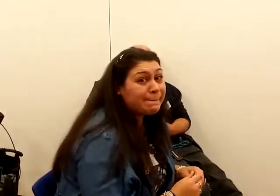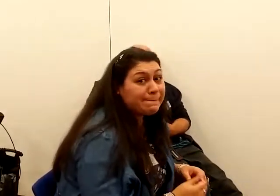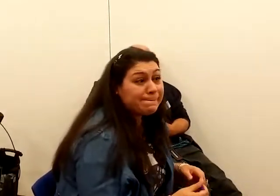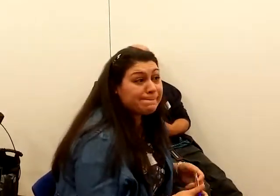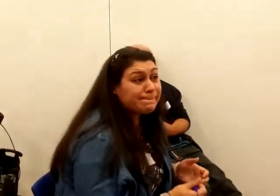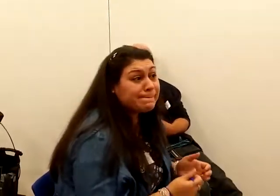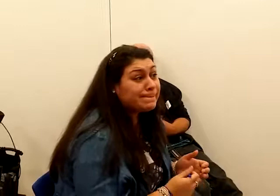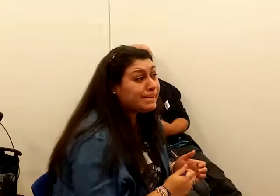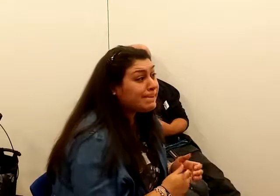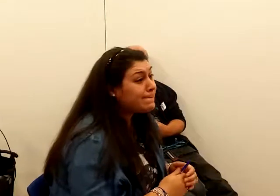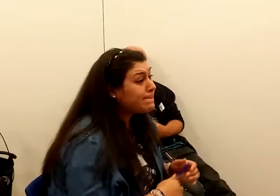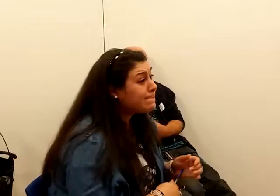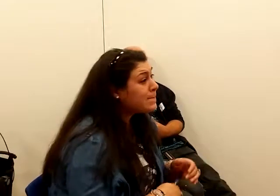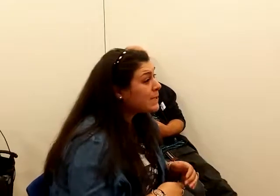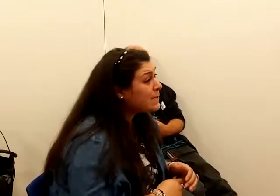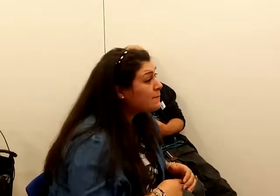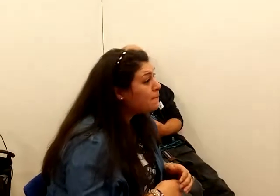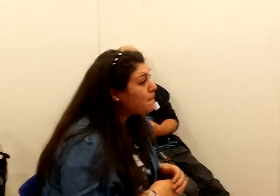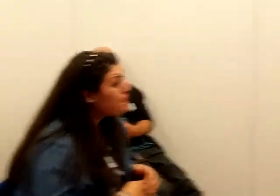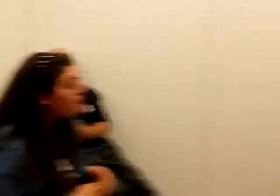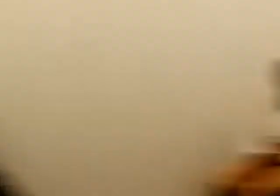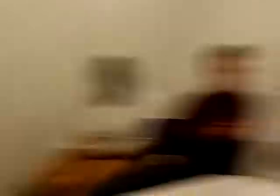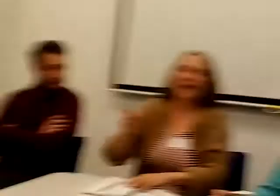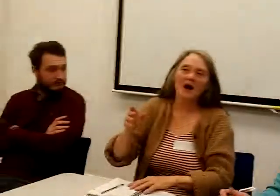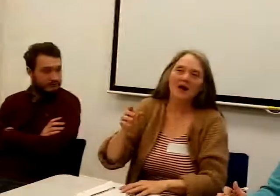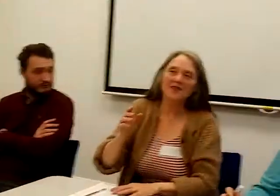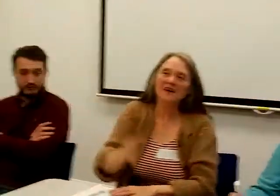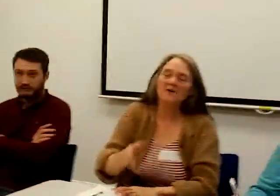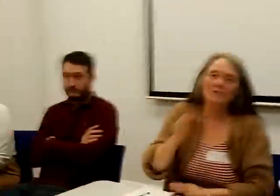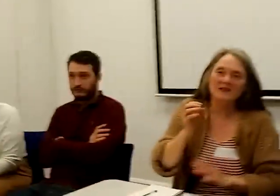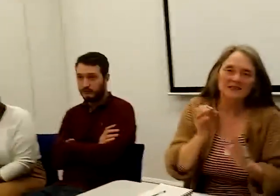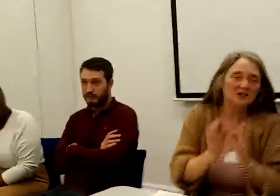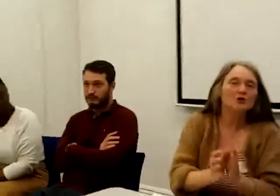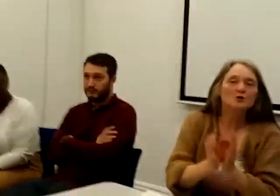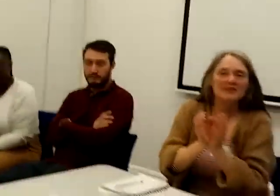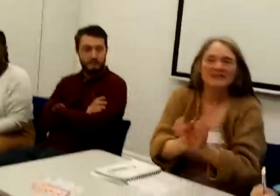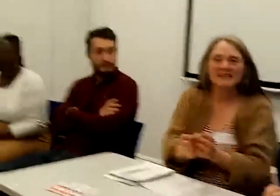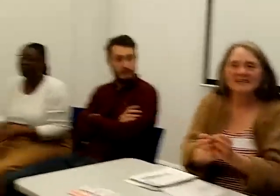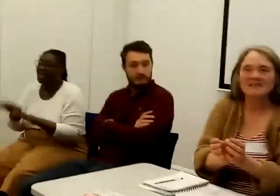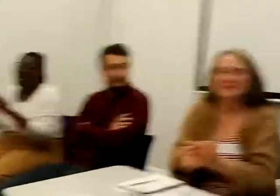Can I go on, quickly? I think we do need